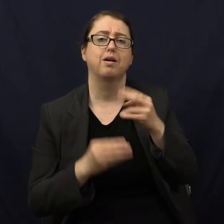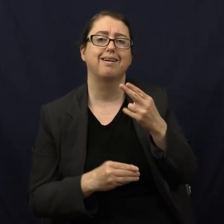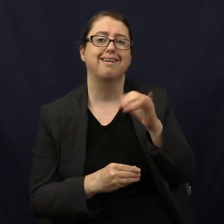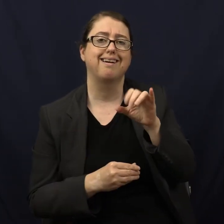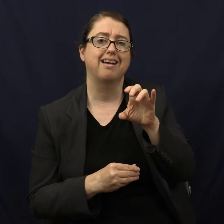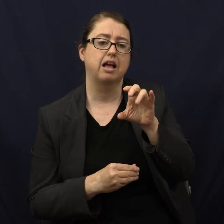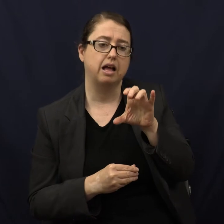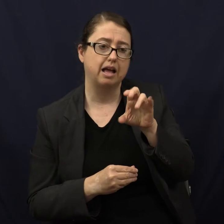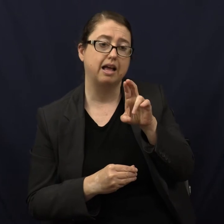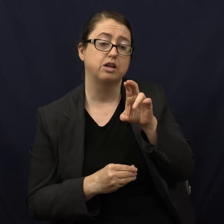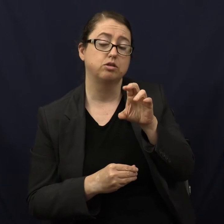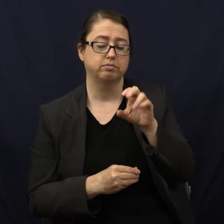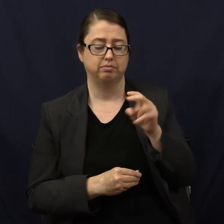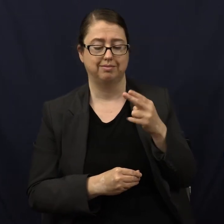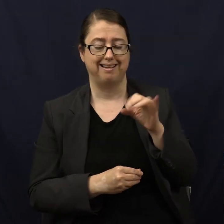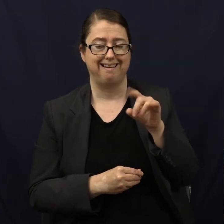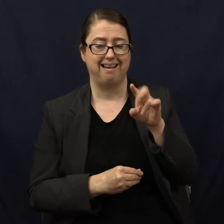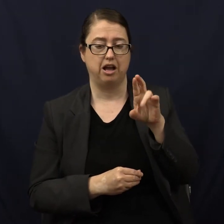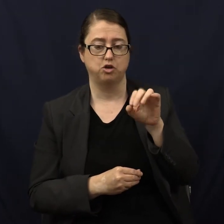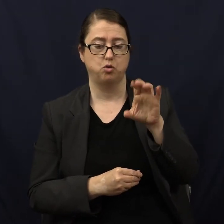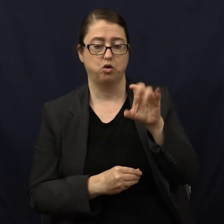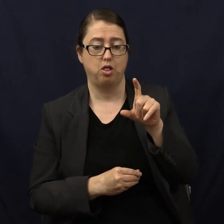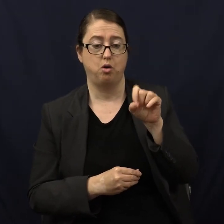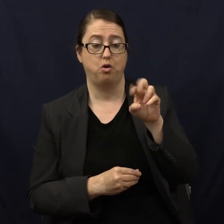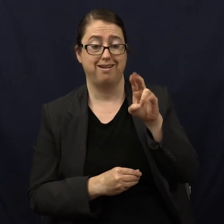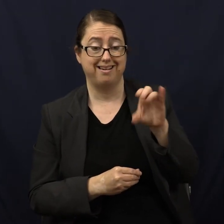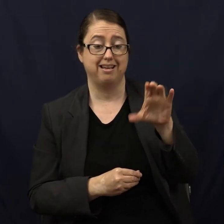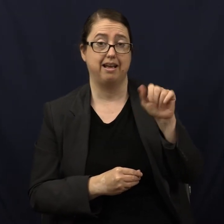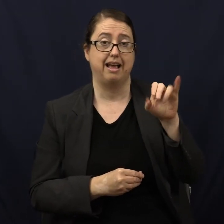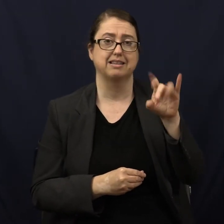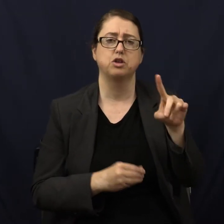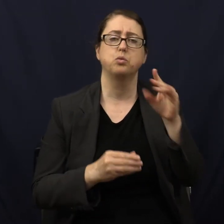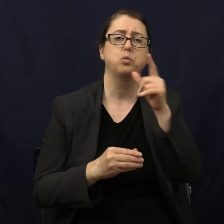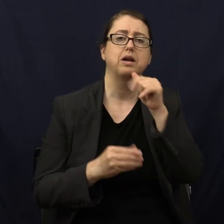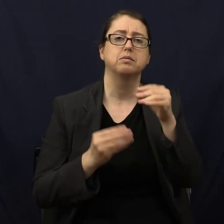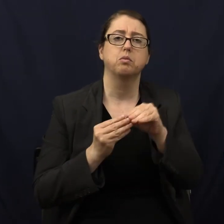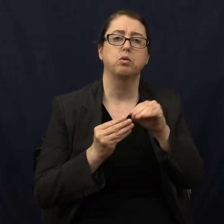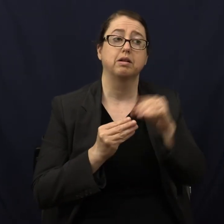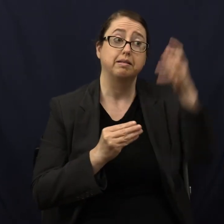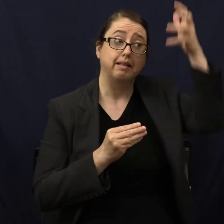in their stomach? Leo, the lion, or you?